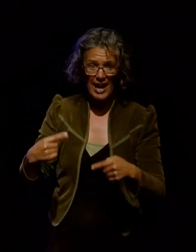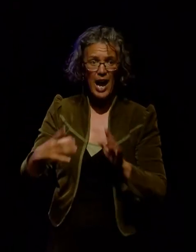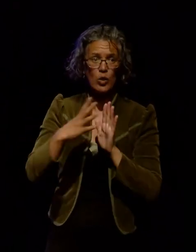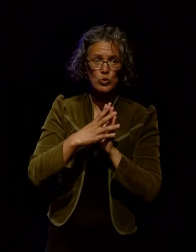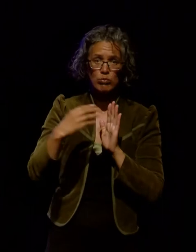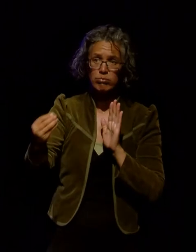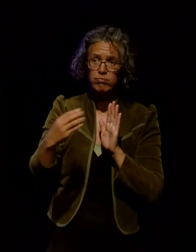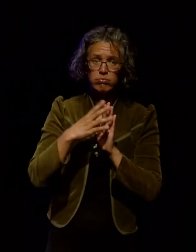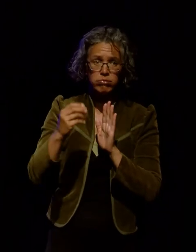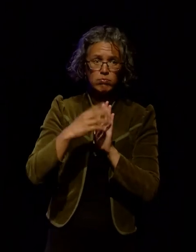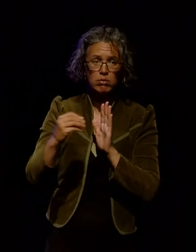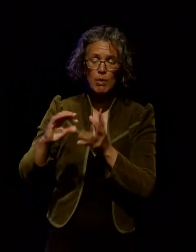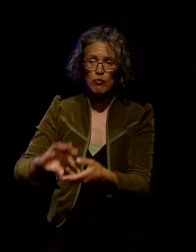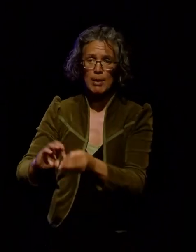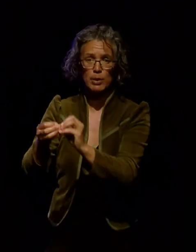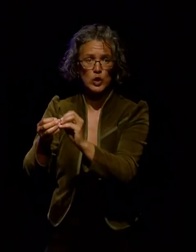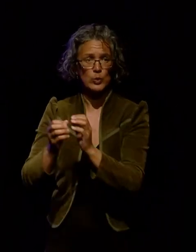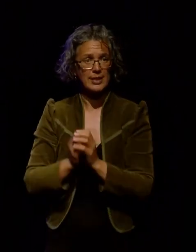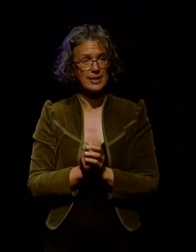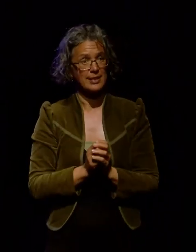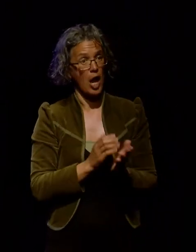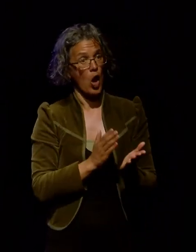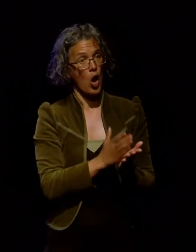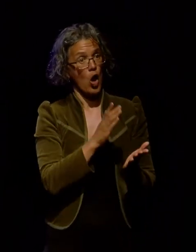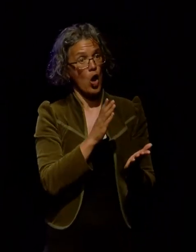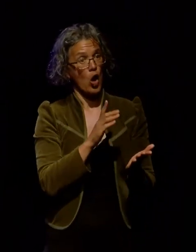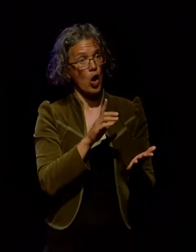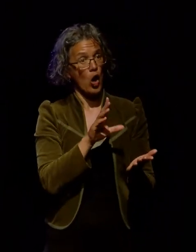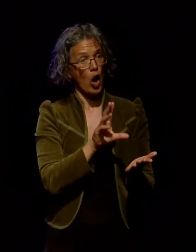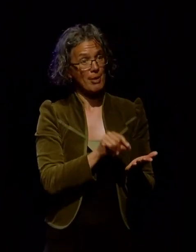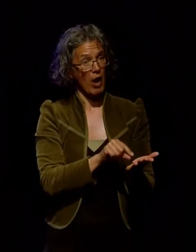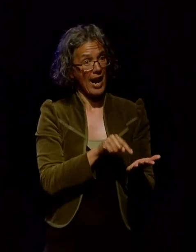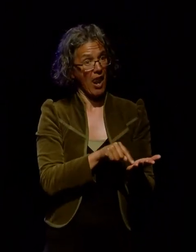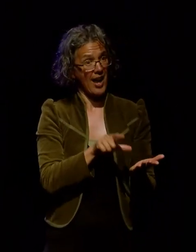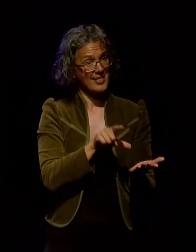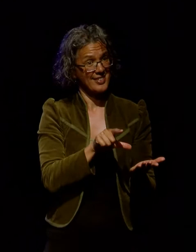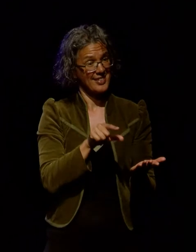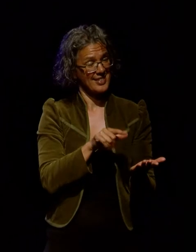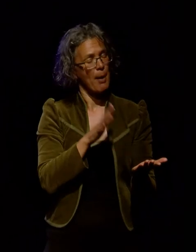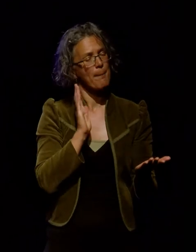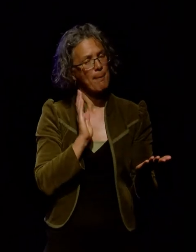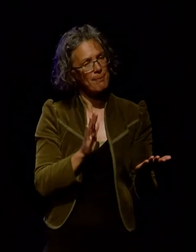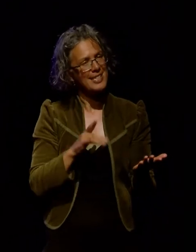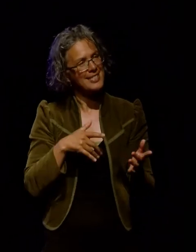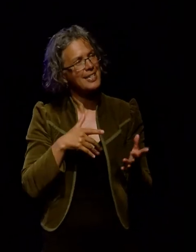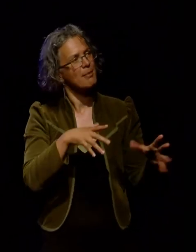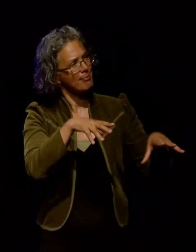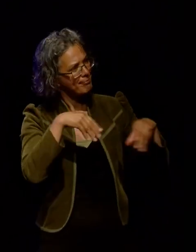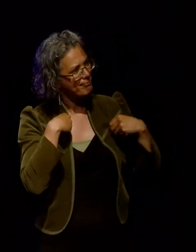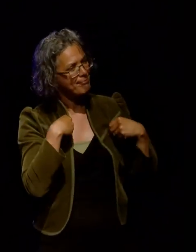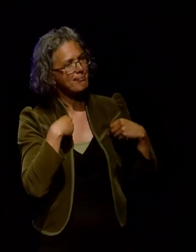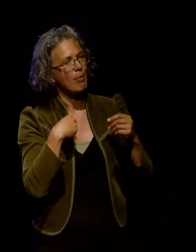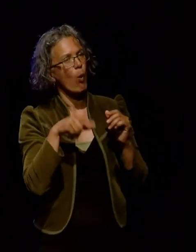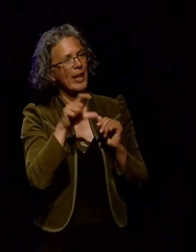works. All copyright licences have legally binding terms which must be met by the user in order for the licence to be valid.